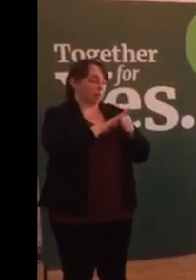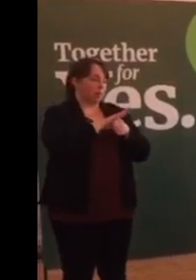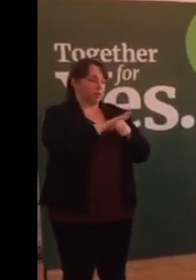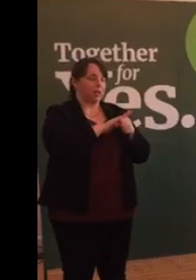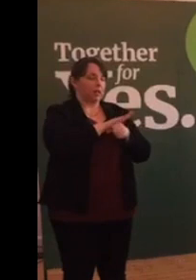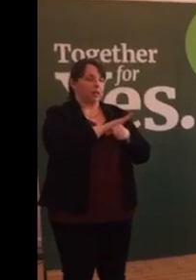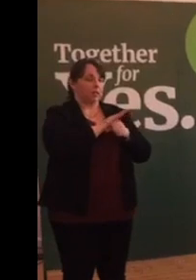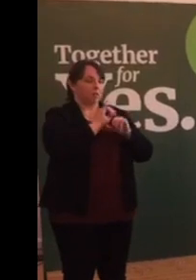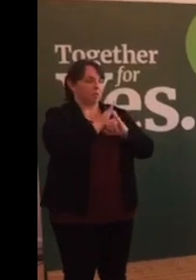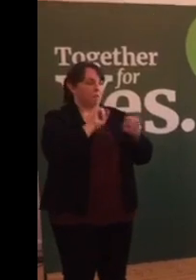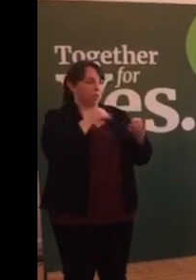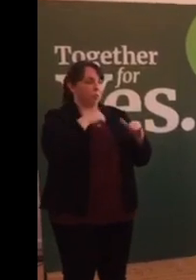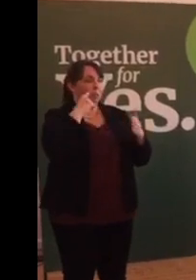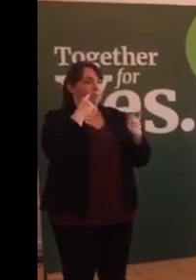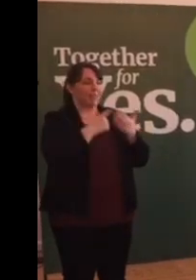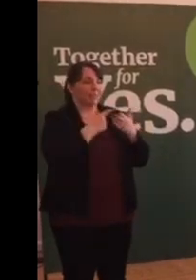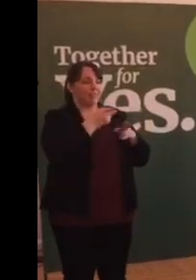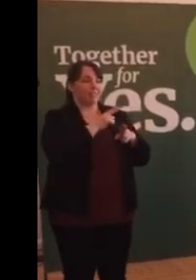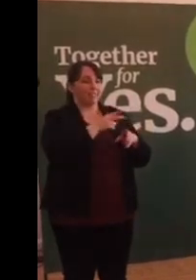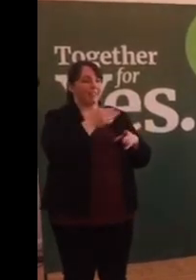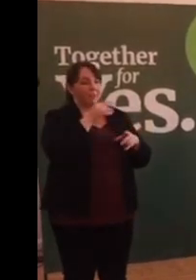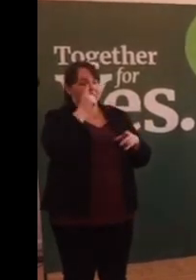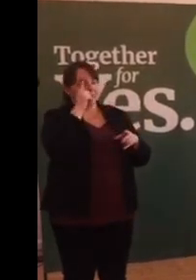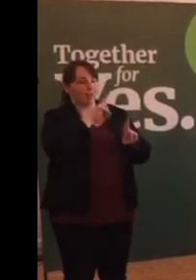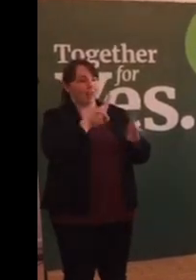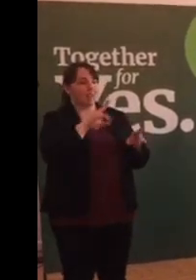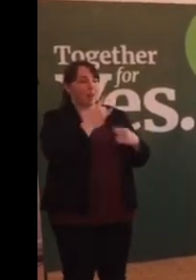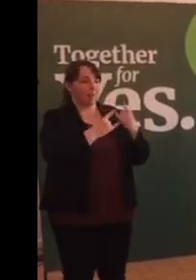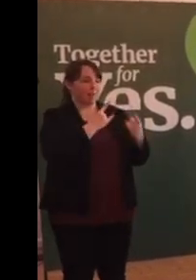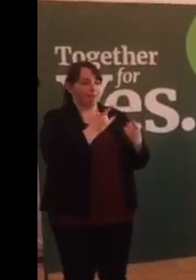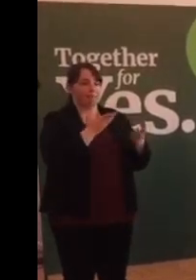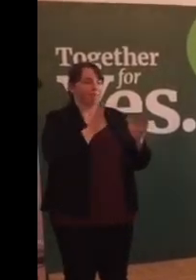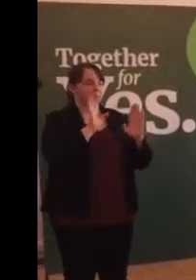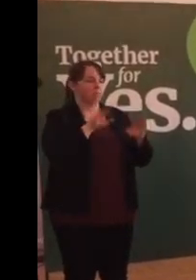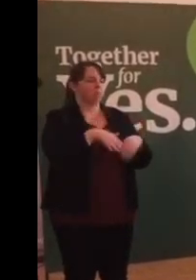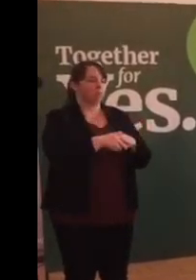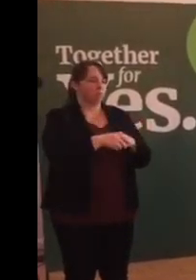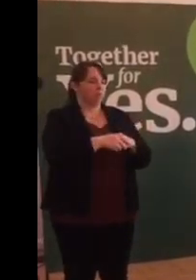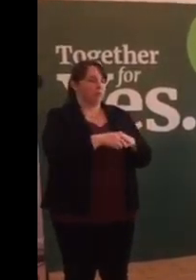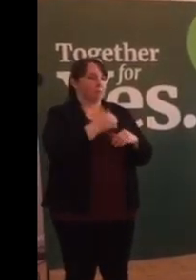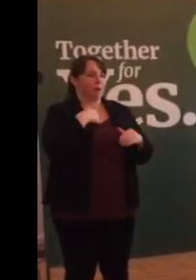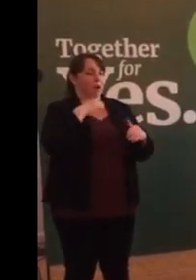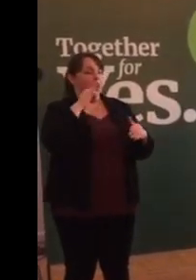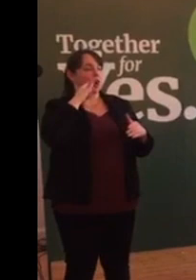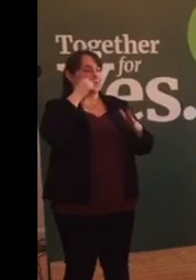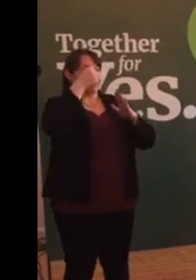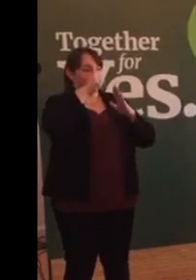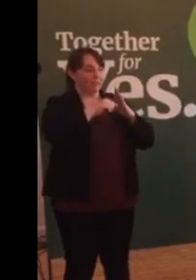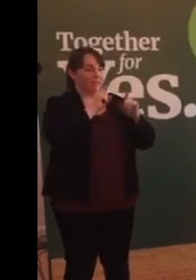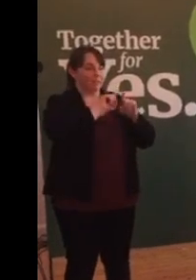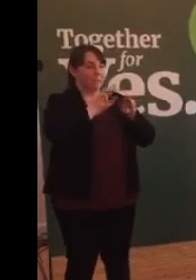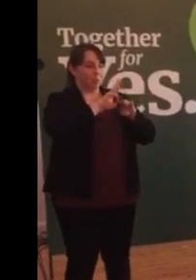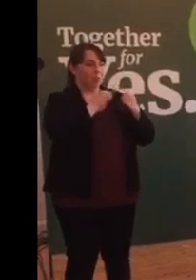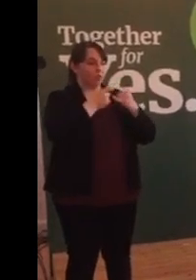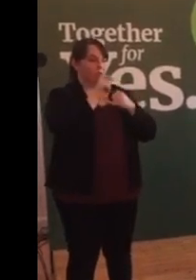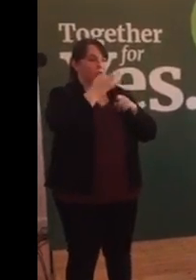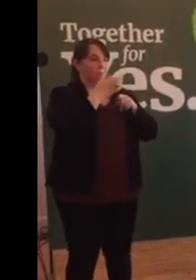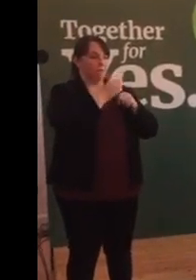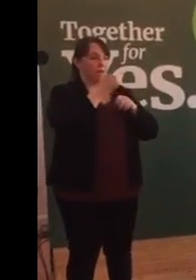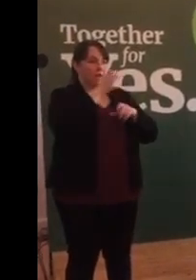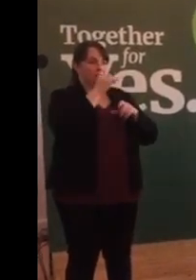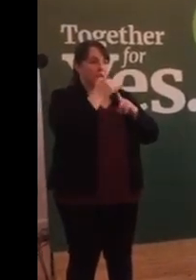so. We have heard the list of people who travel from every county in Ireland,